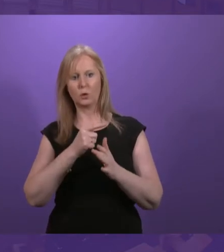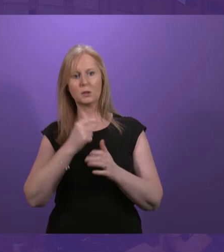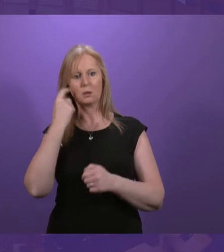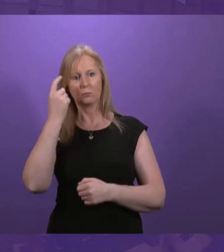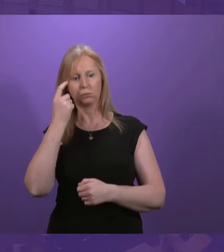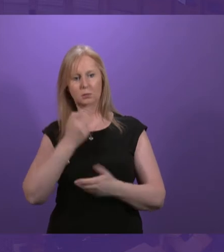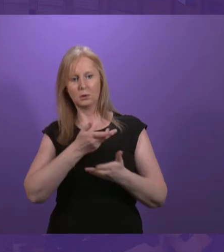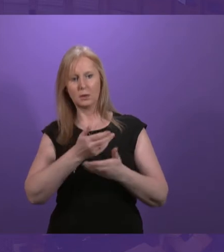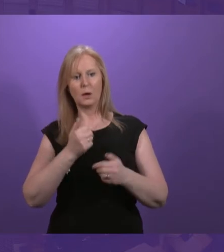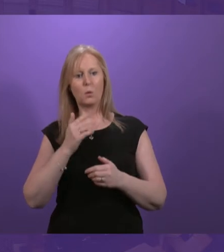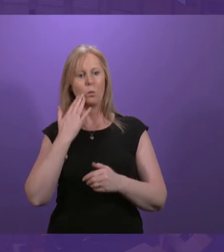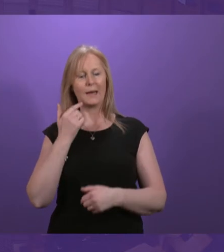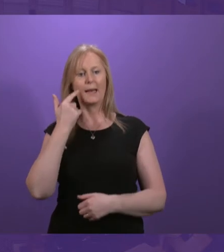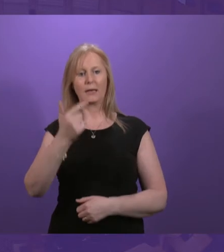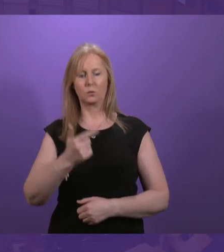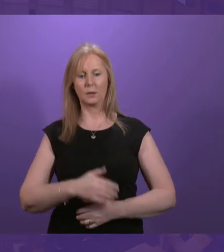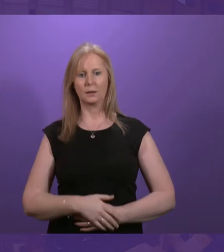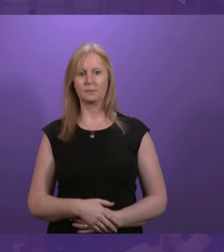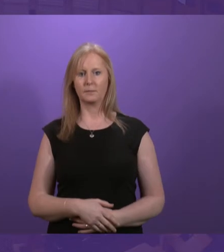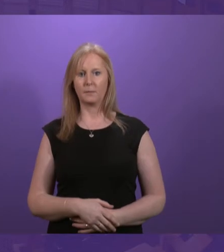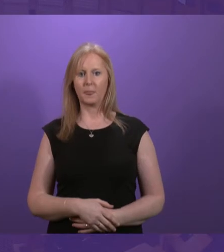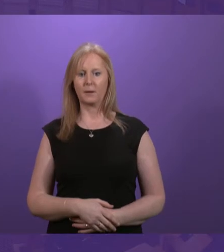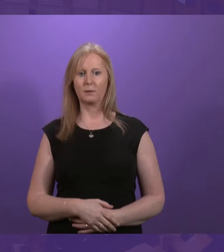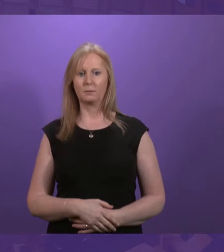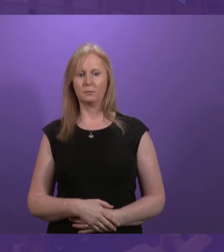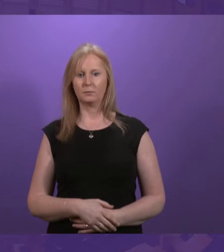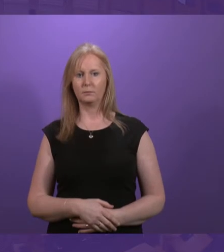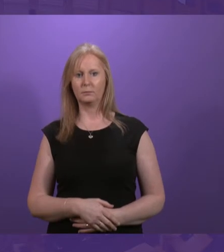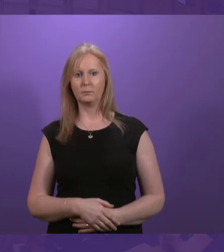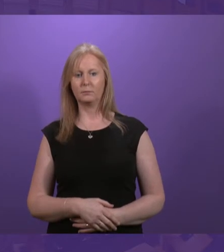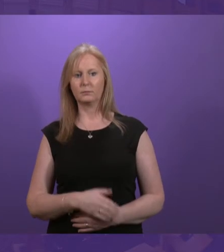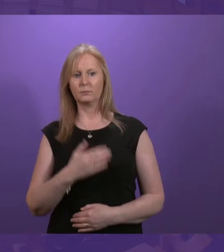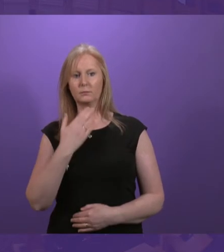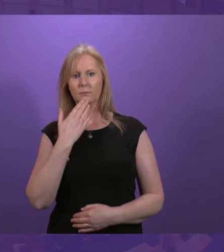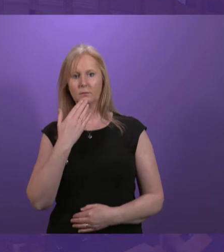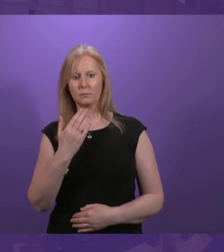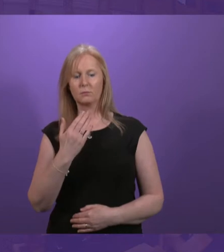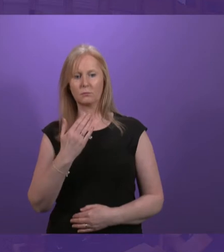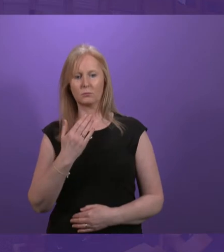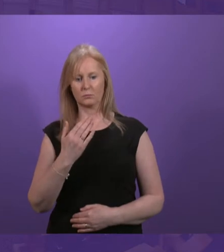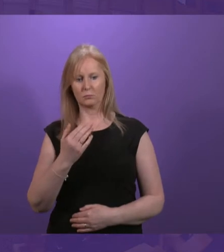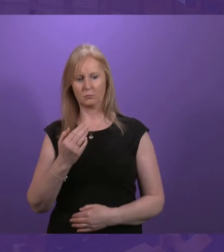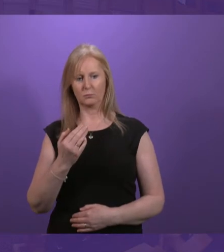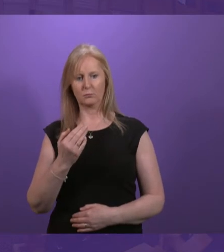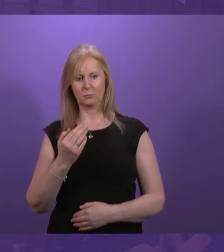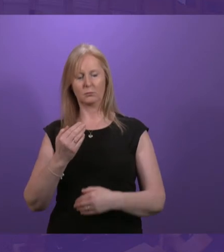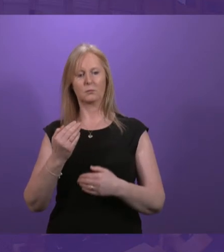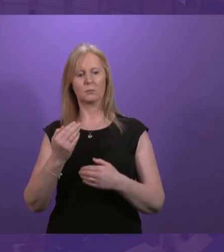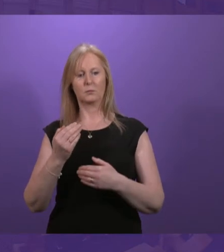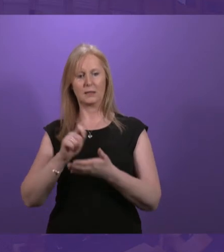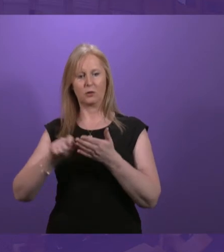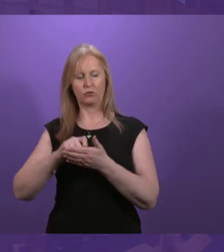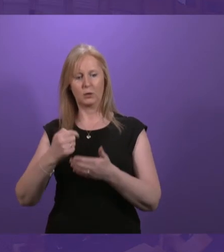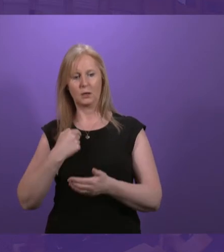the full consultation next week. Alex Crawl-Hamilton, to be followed by Claire Adams. you. The Cabinet Secretary and I have often shared